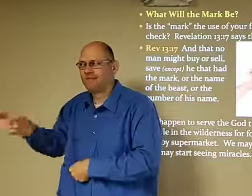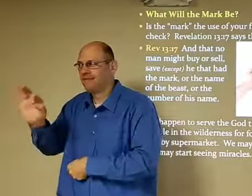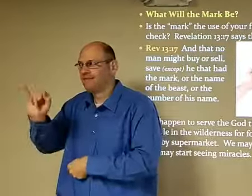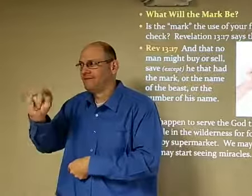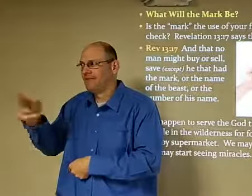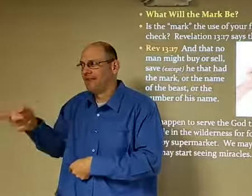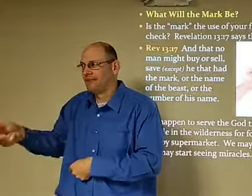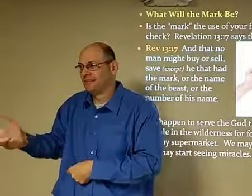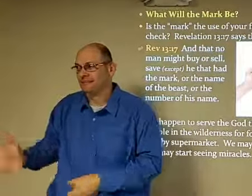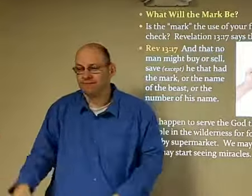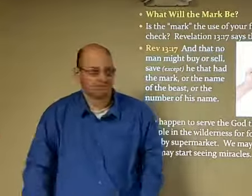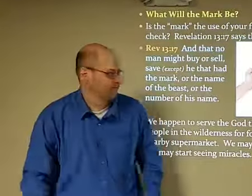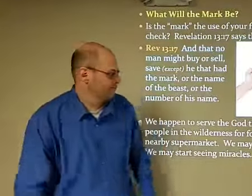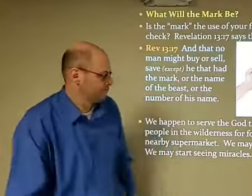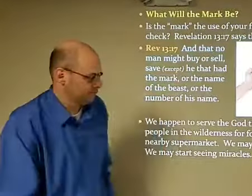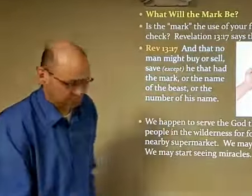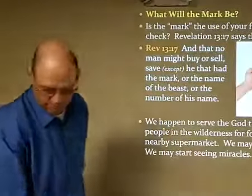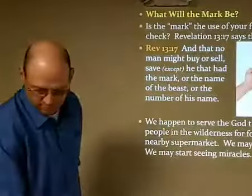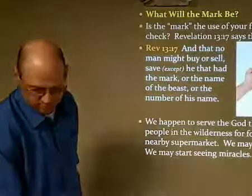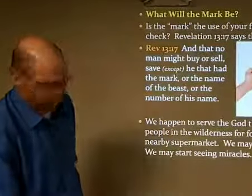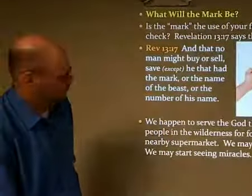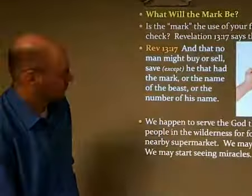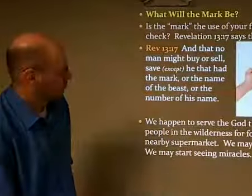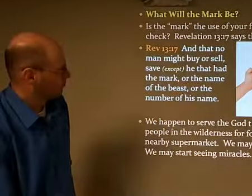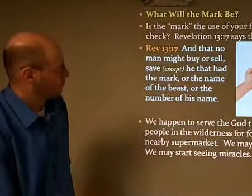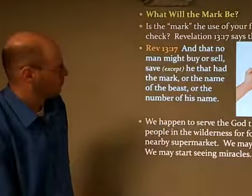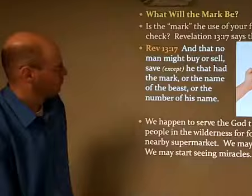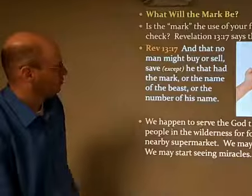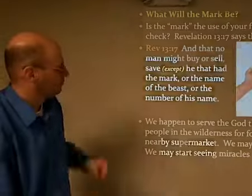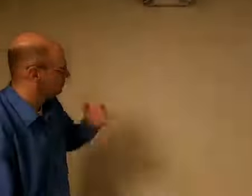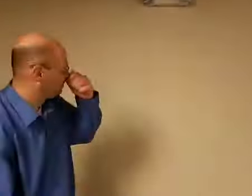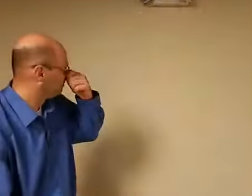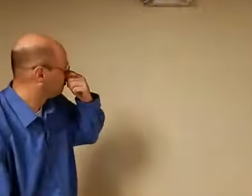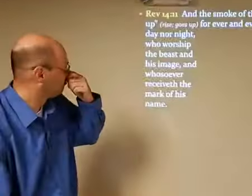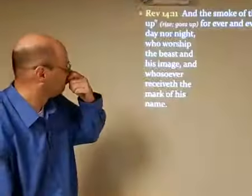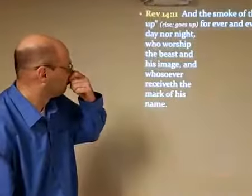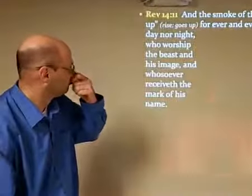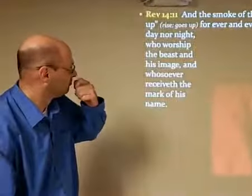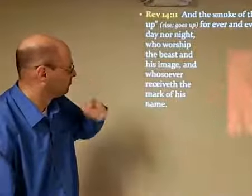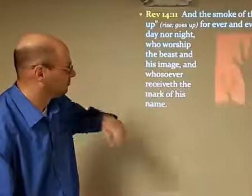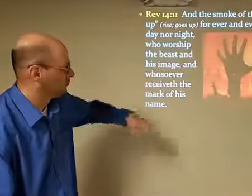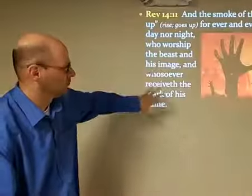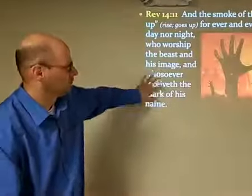so the 144,000 they're going to be faithful to God they're not going to take that mark they're not going to take his name